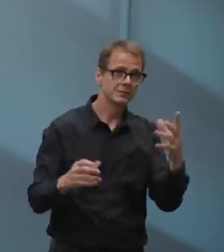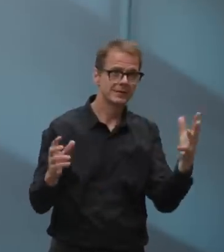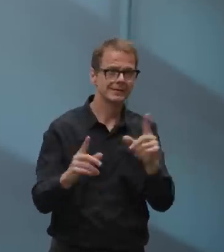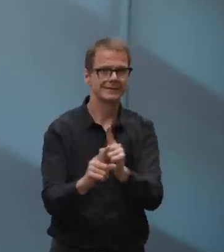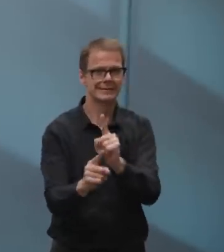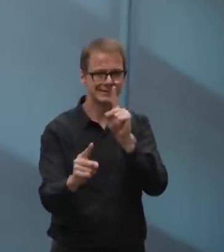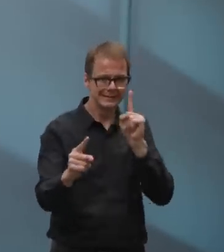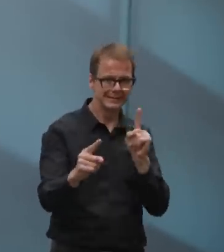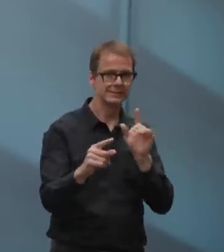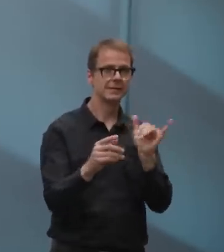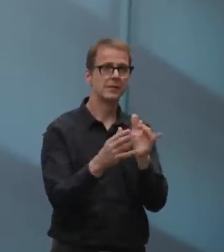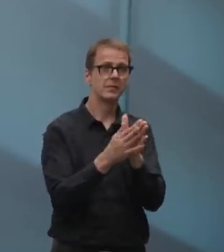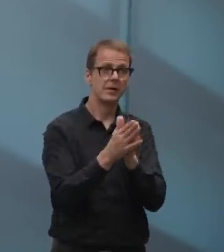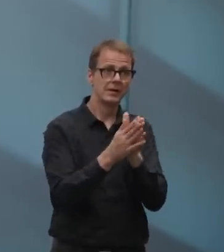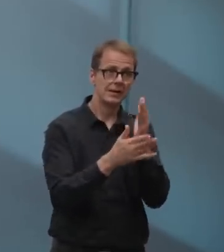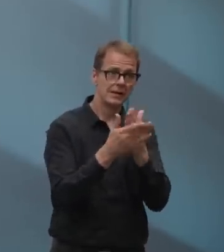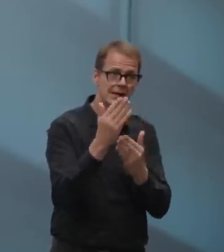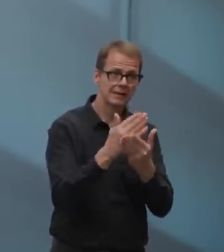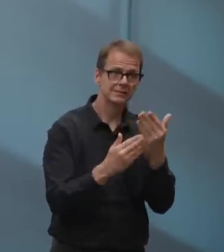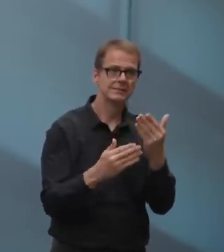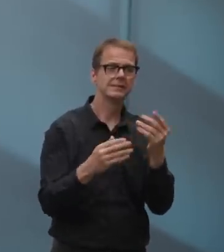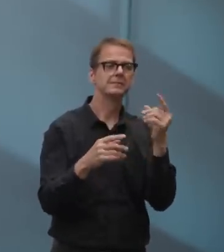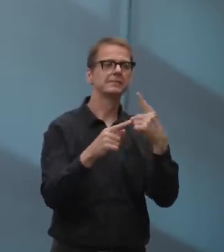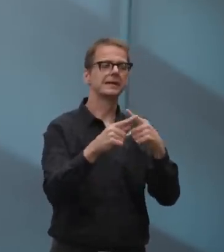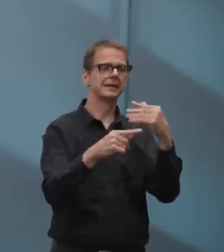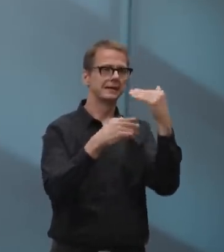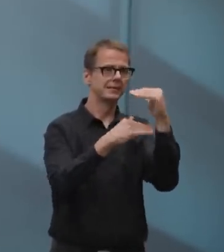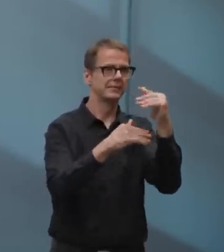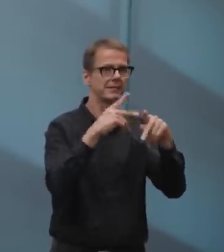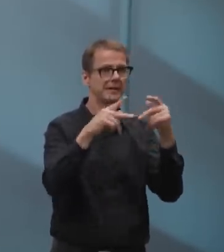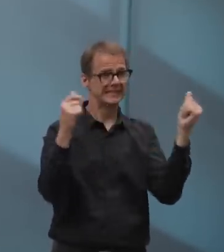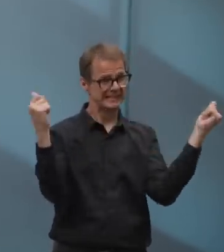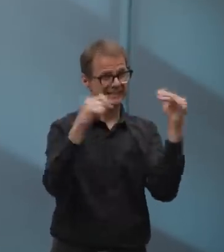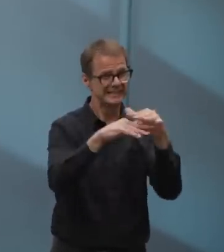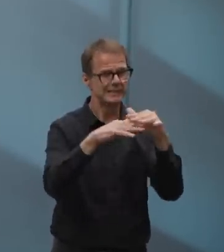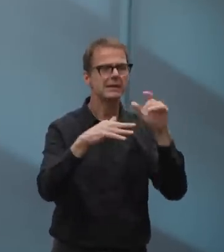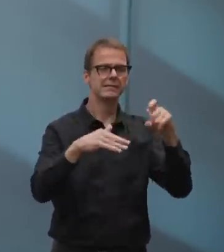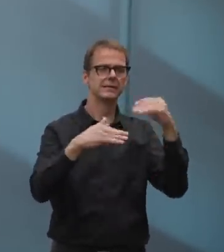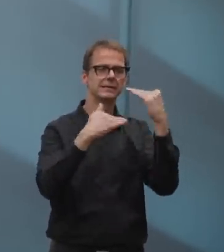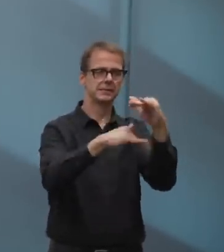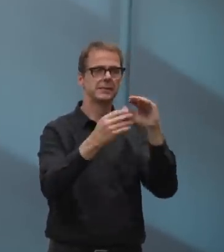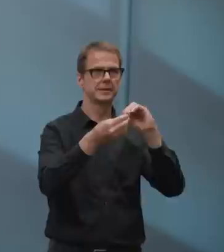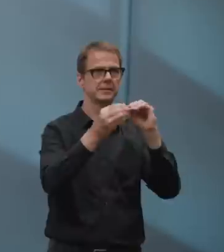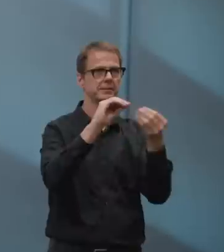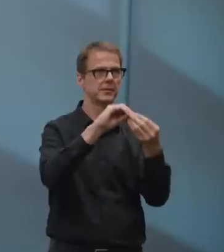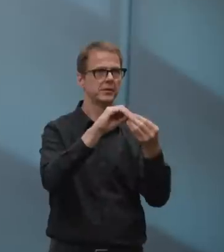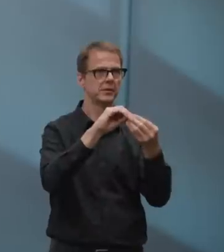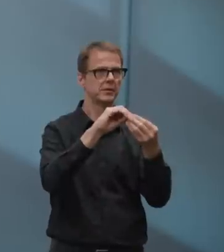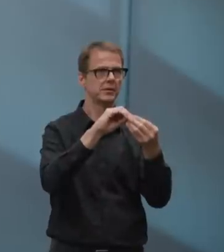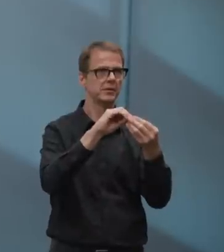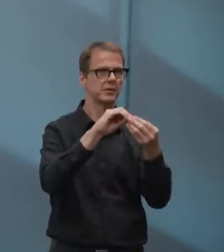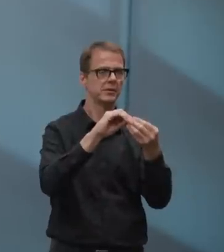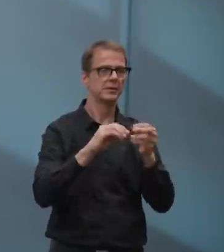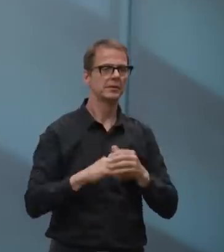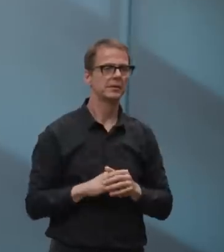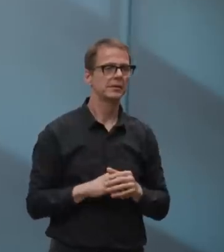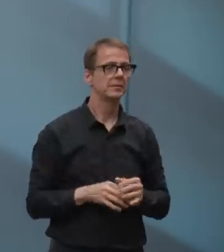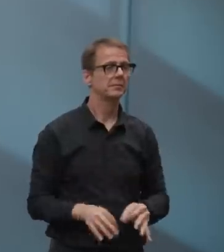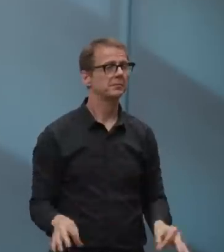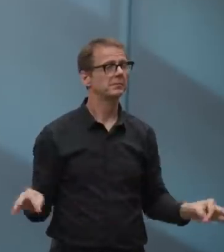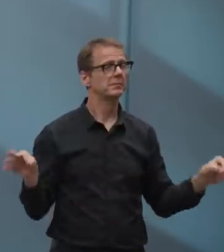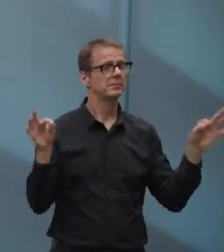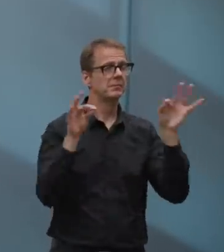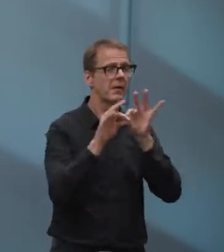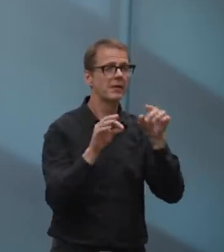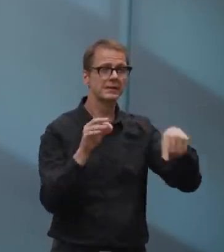For the reopening to be successful Edmontonians must adhere to all public health requirements and abide by the new rules,